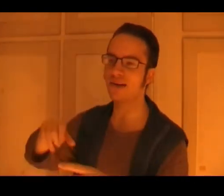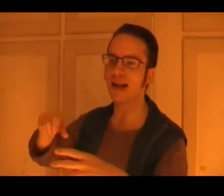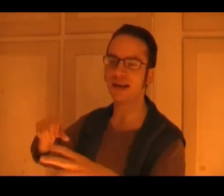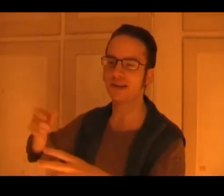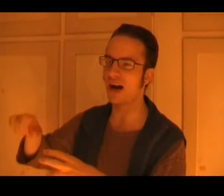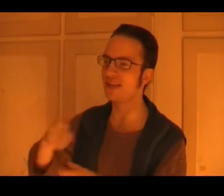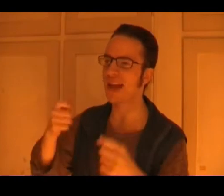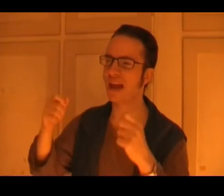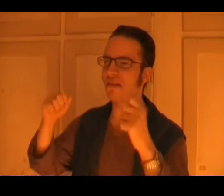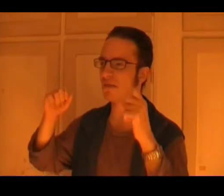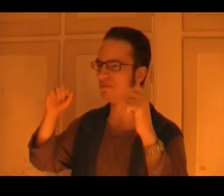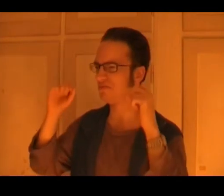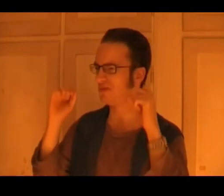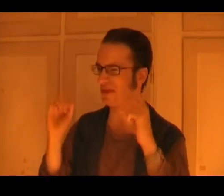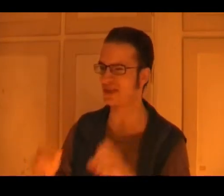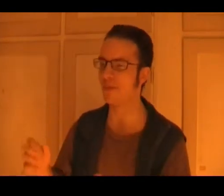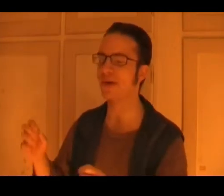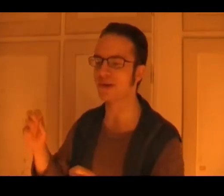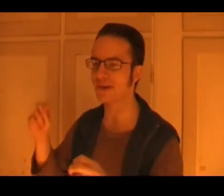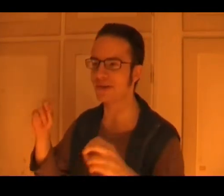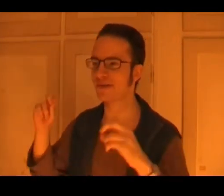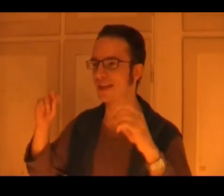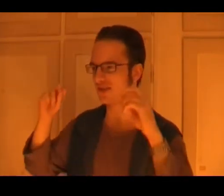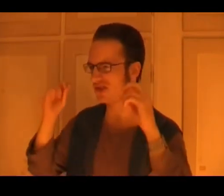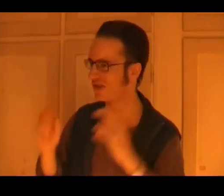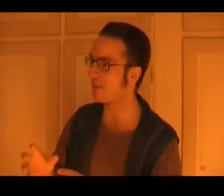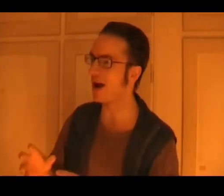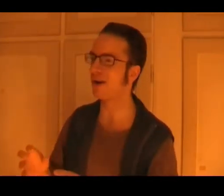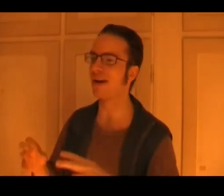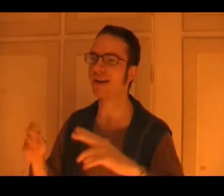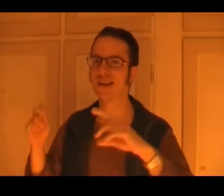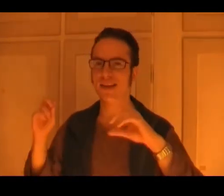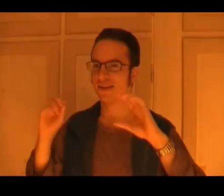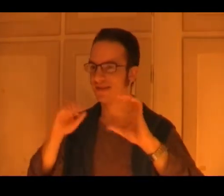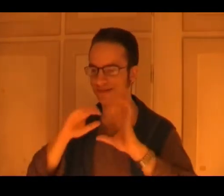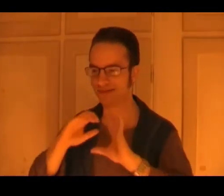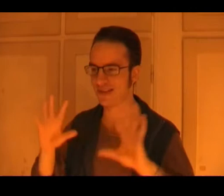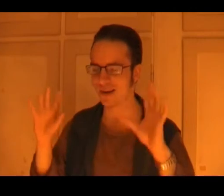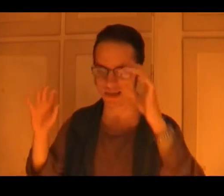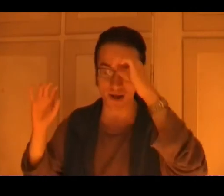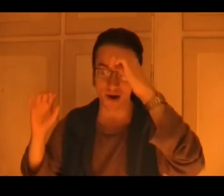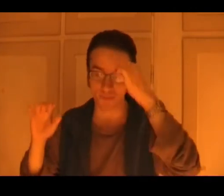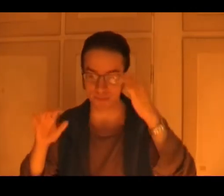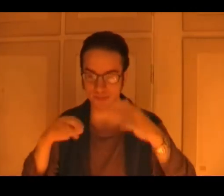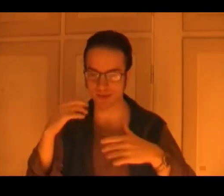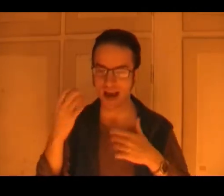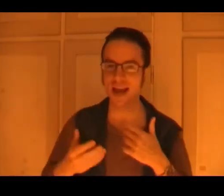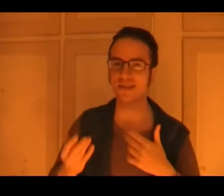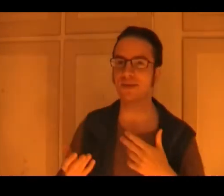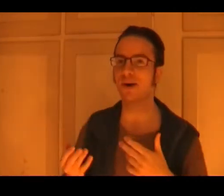and untangle something or other that somehow got, I don't ask me how, I actually thought,